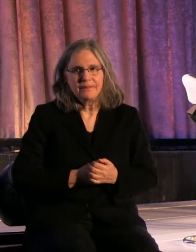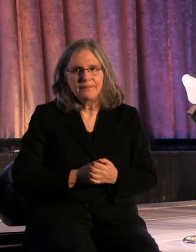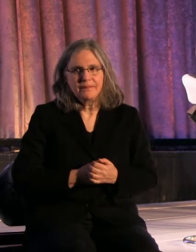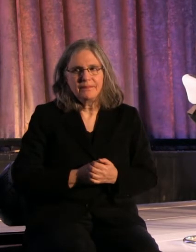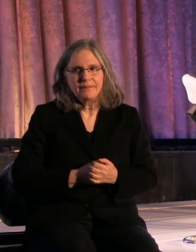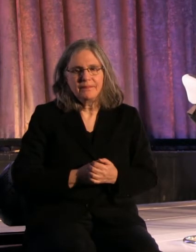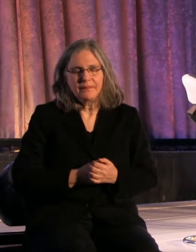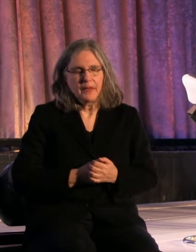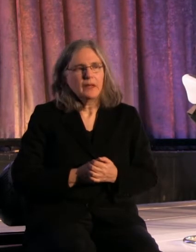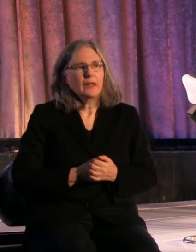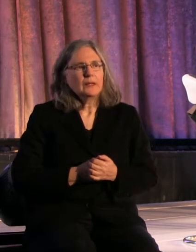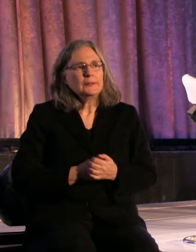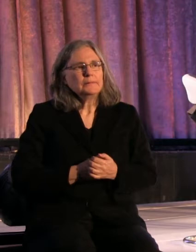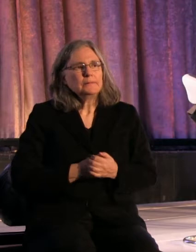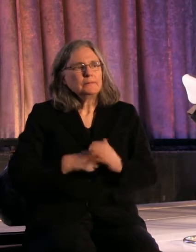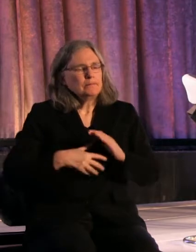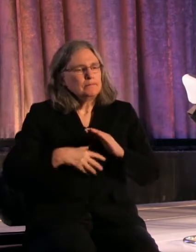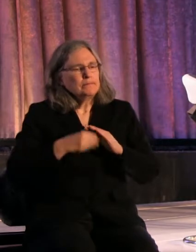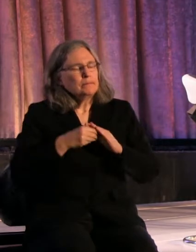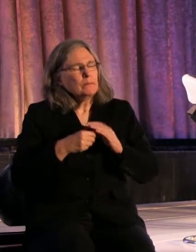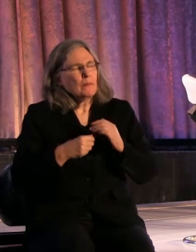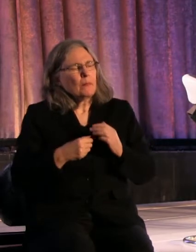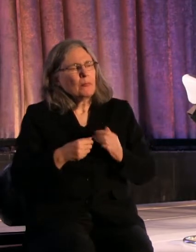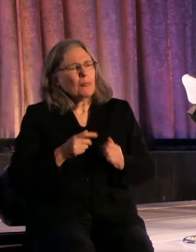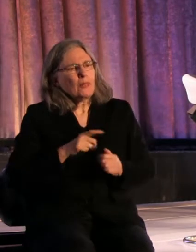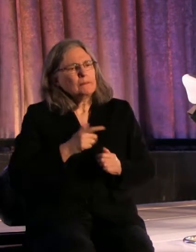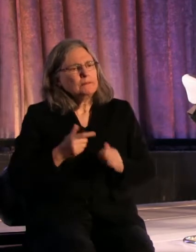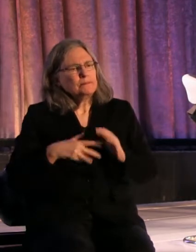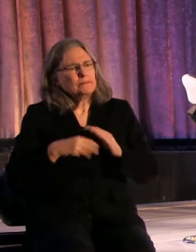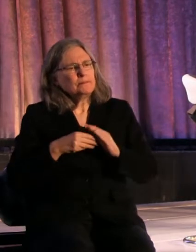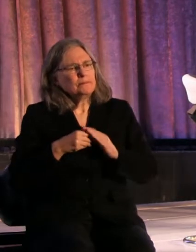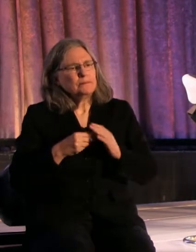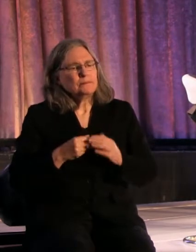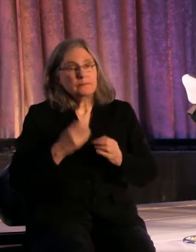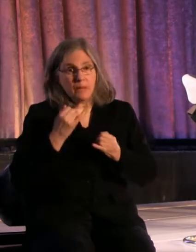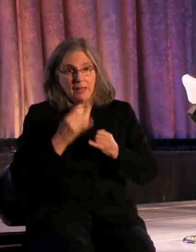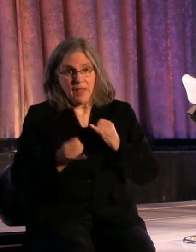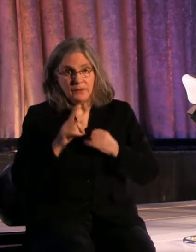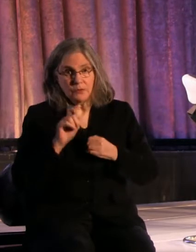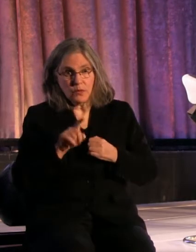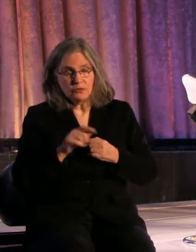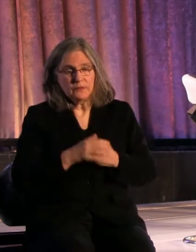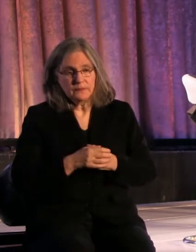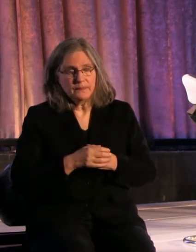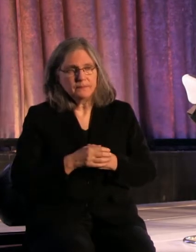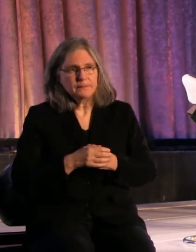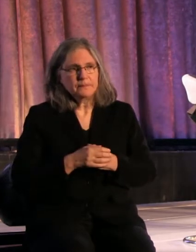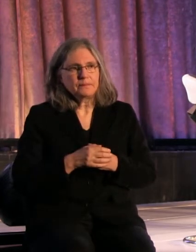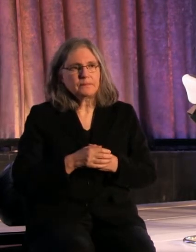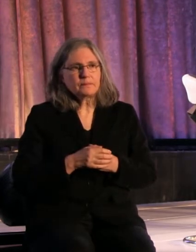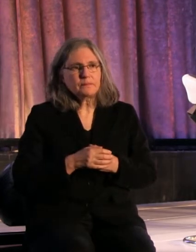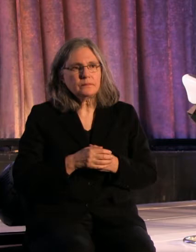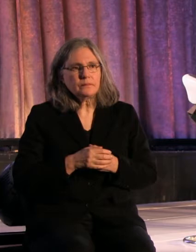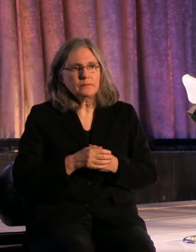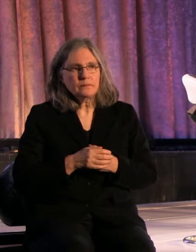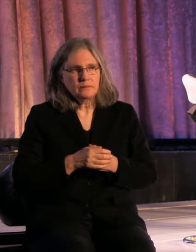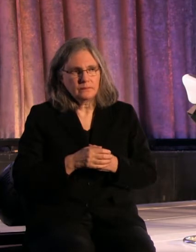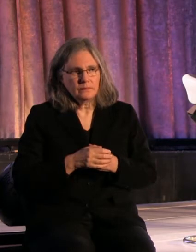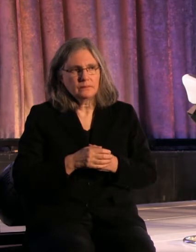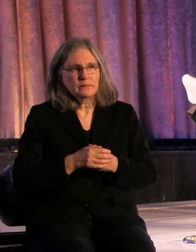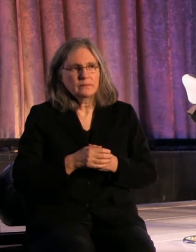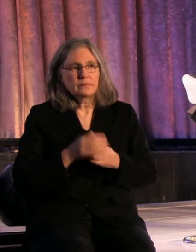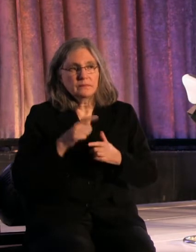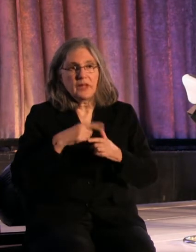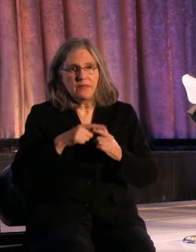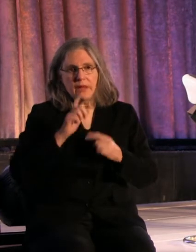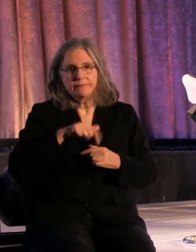You know, to take that maybe another step further. And my final question before I welcome folks to the microphone to ask your own